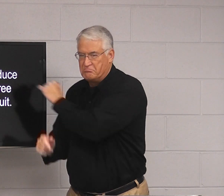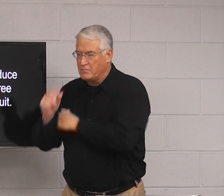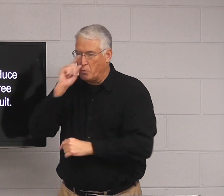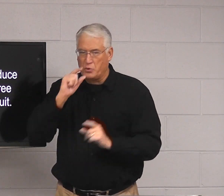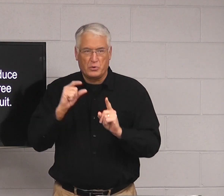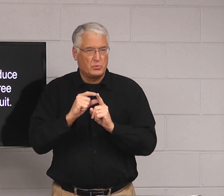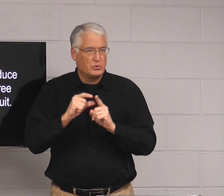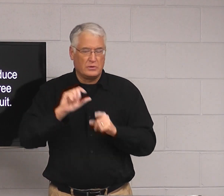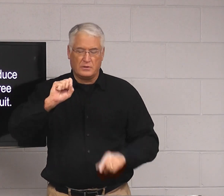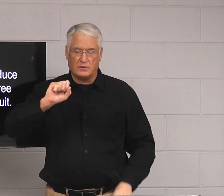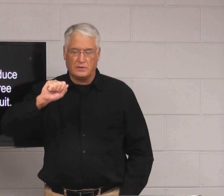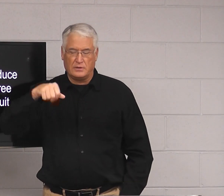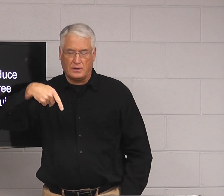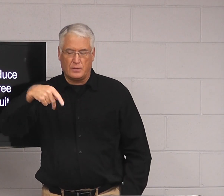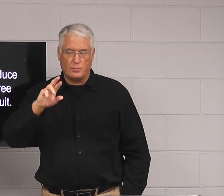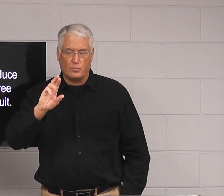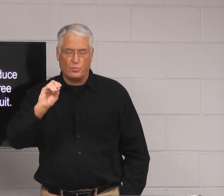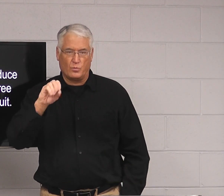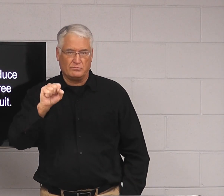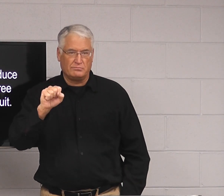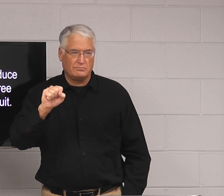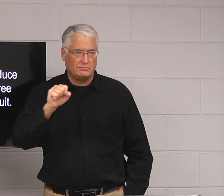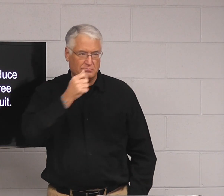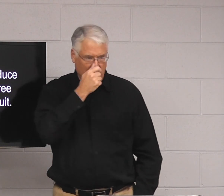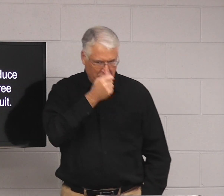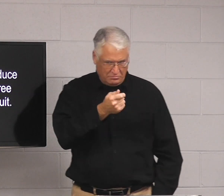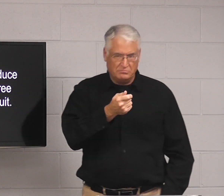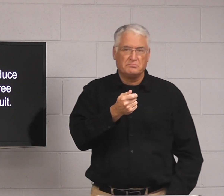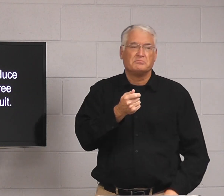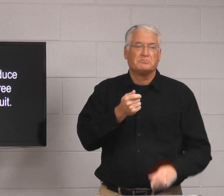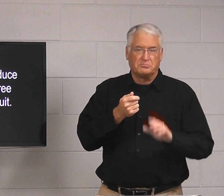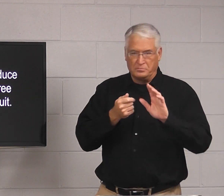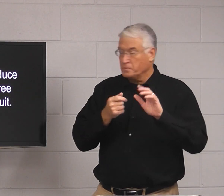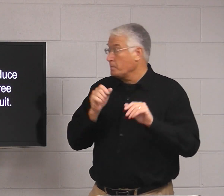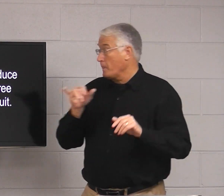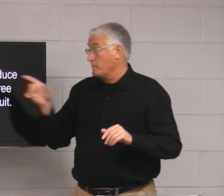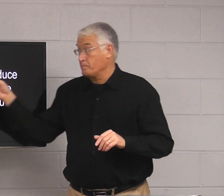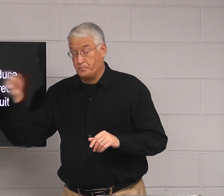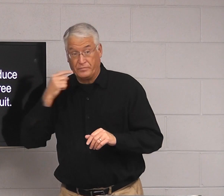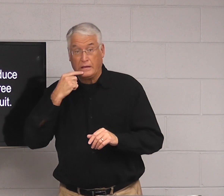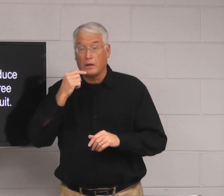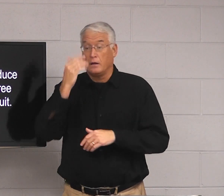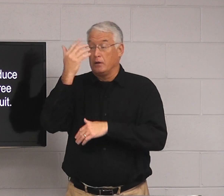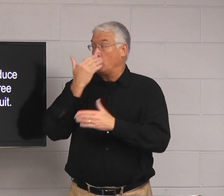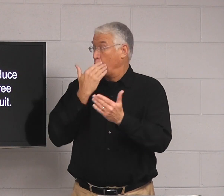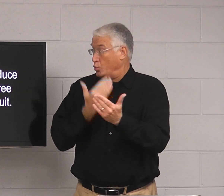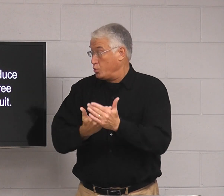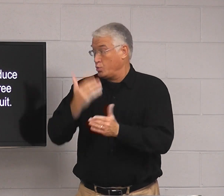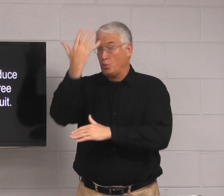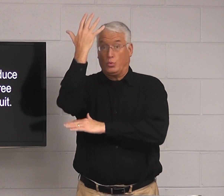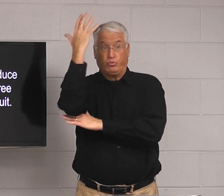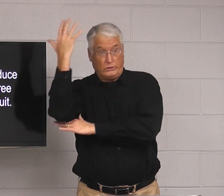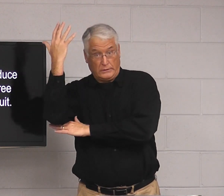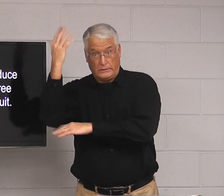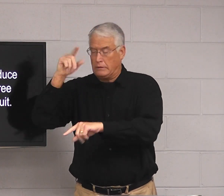It's the same. It's the same as the Greek word sapros, which is very interesting. It says a good tree